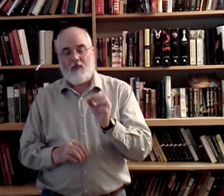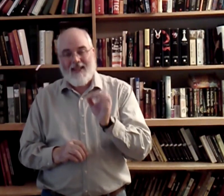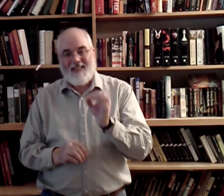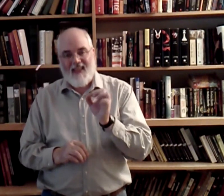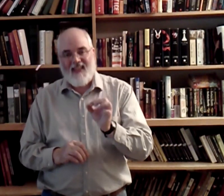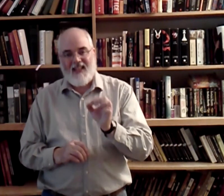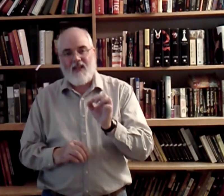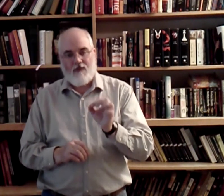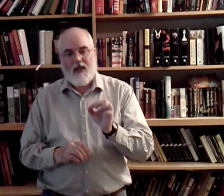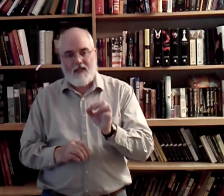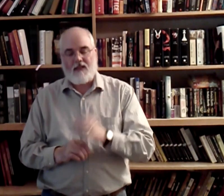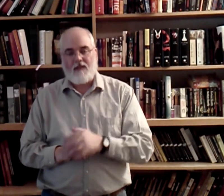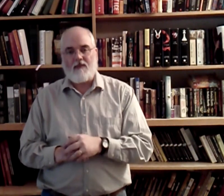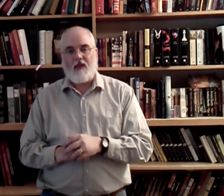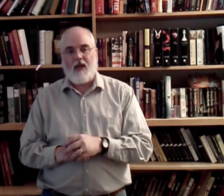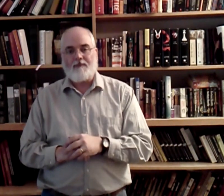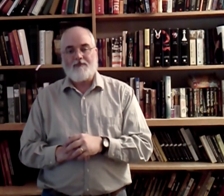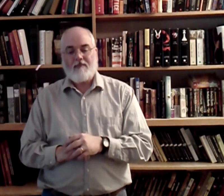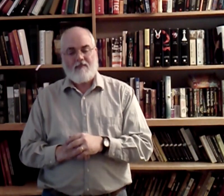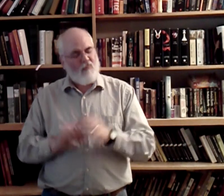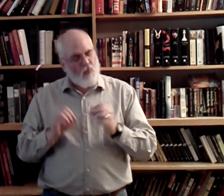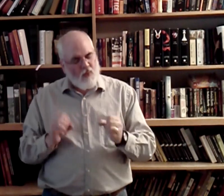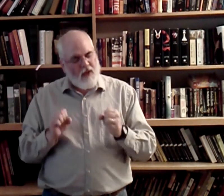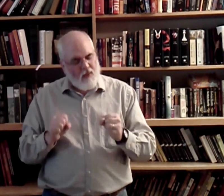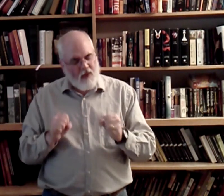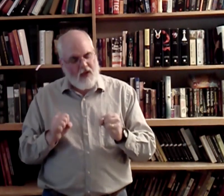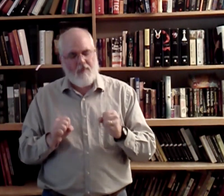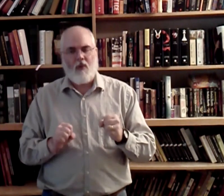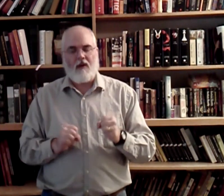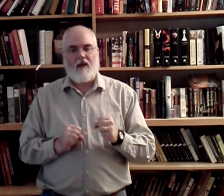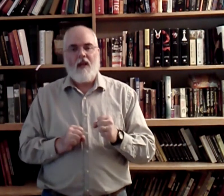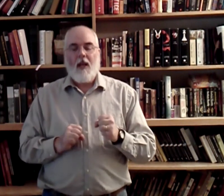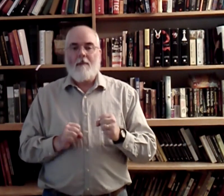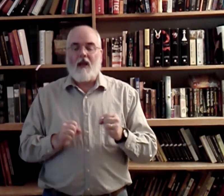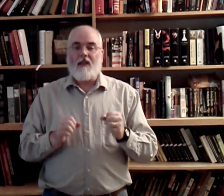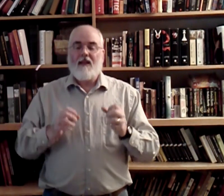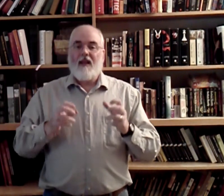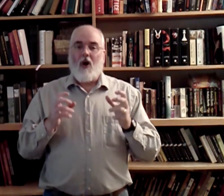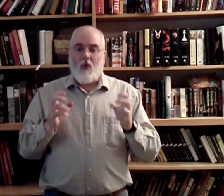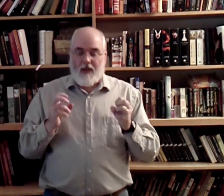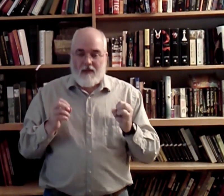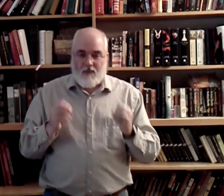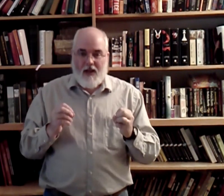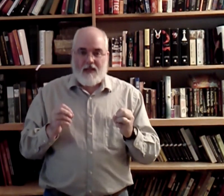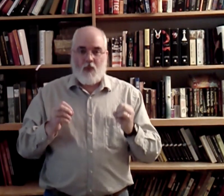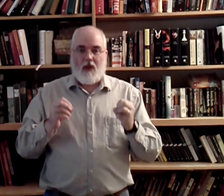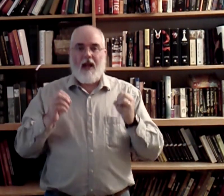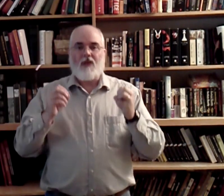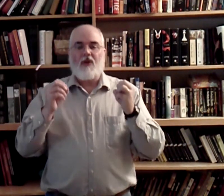Practice this in phrases. Okay? Really, really important. Because. Only in phrases will it actually